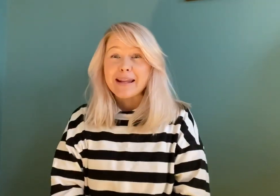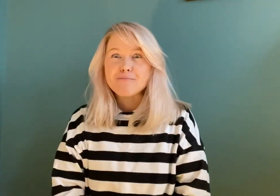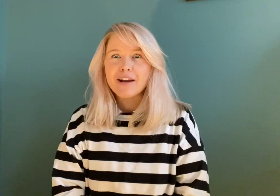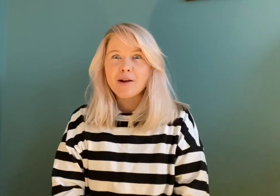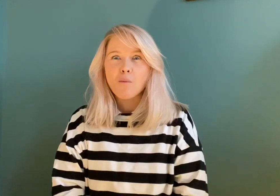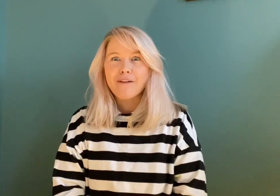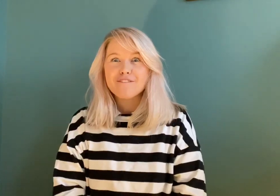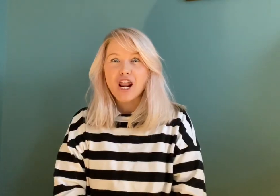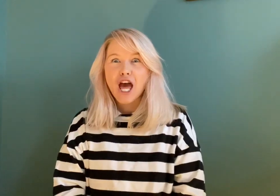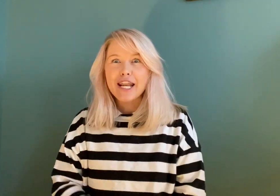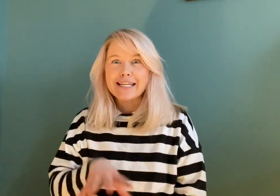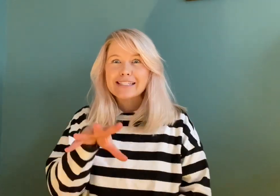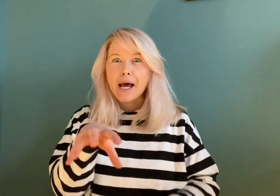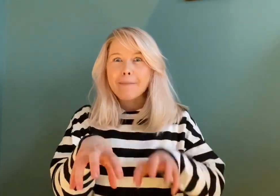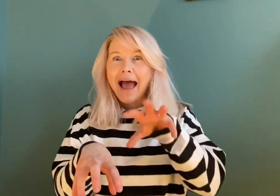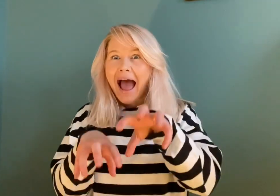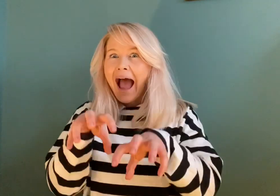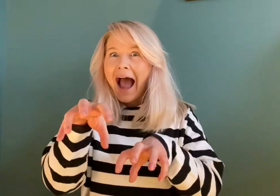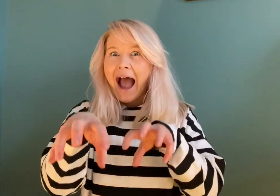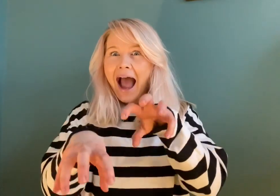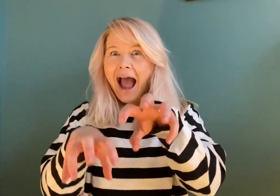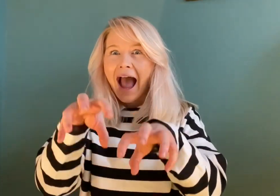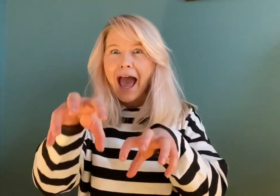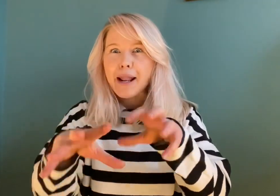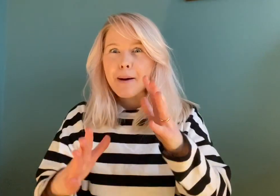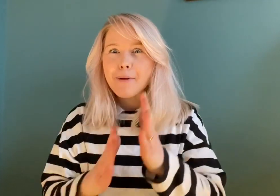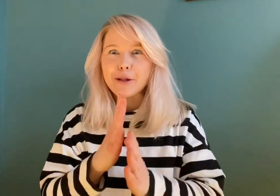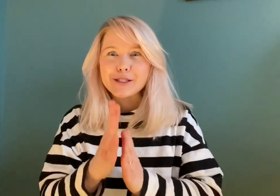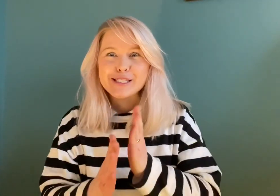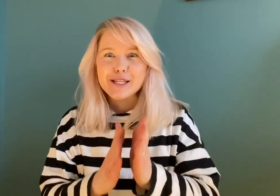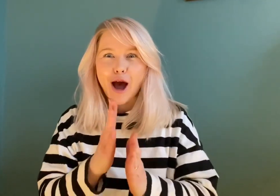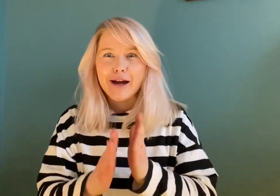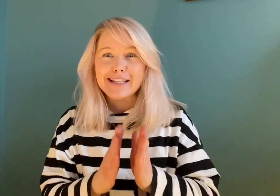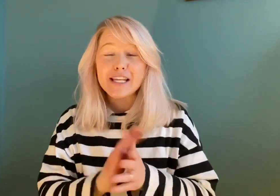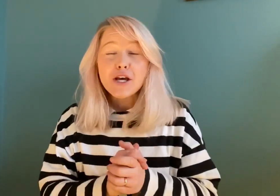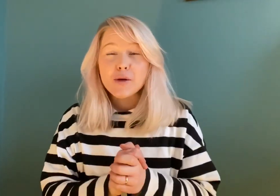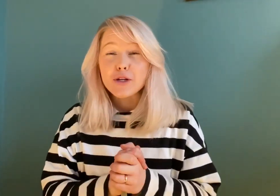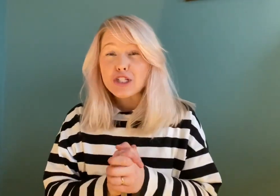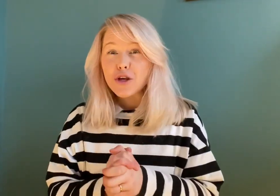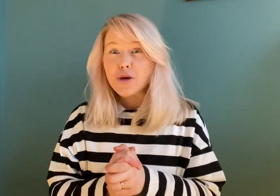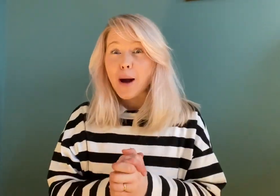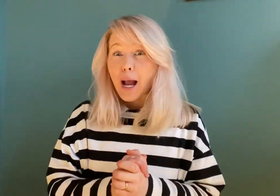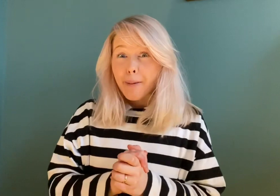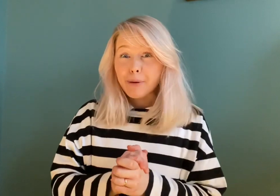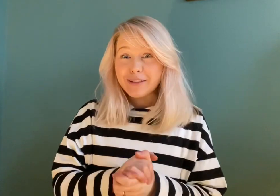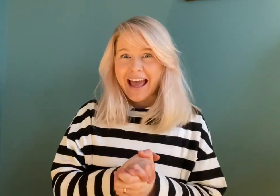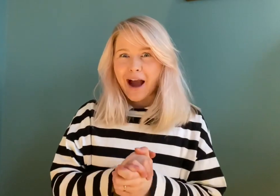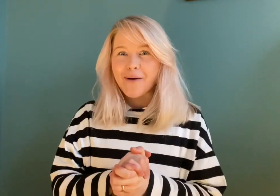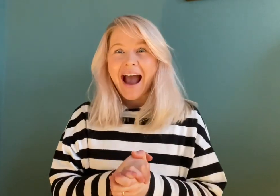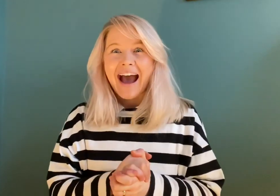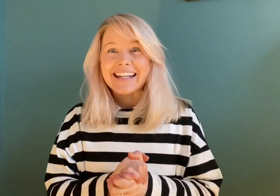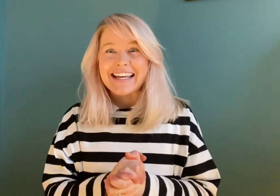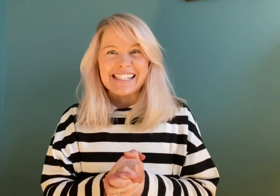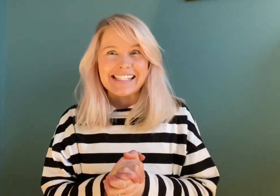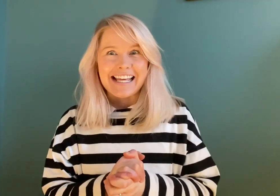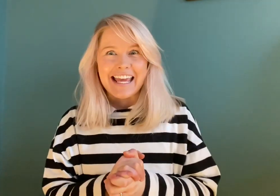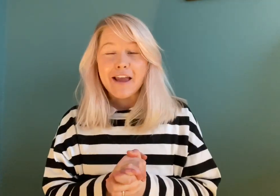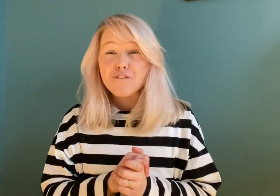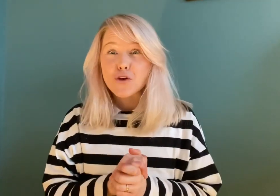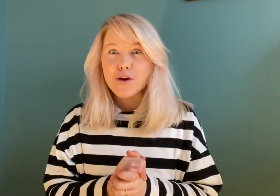brilliant one for learning some animal signs. So I'm going to show you a couple now and let's see if you can